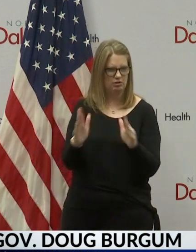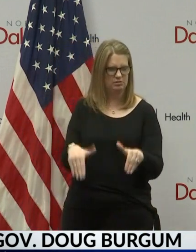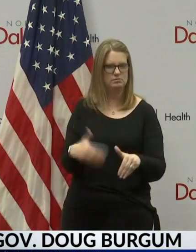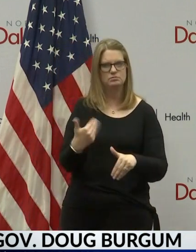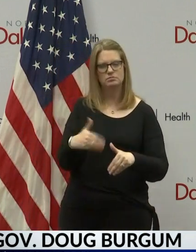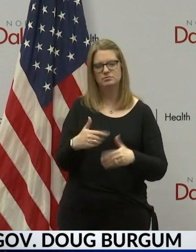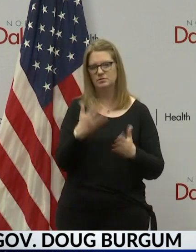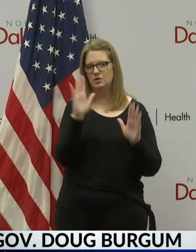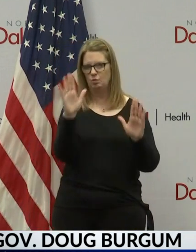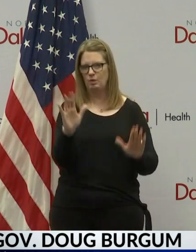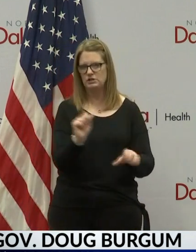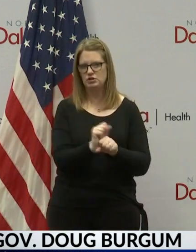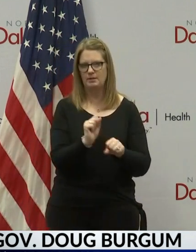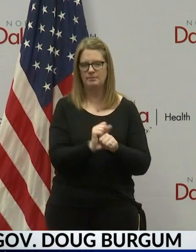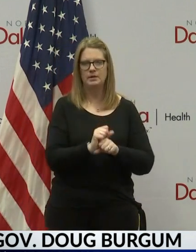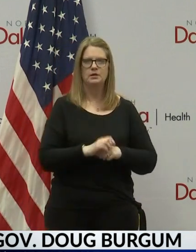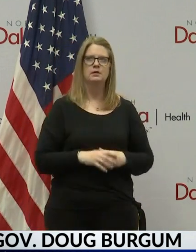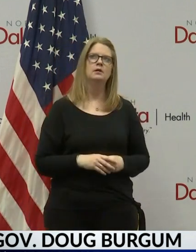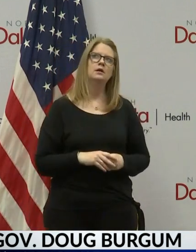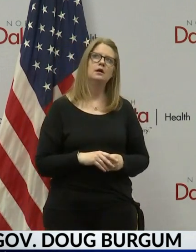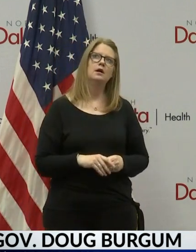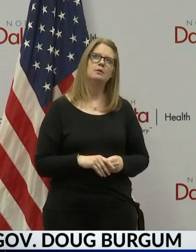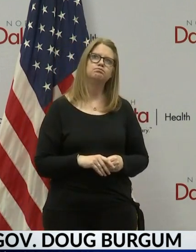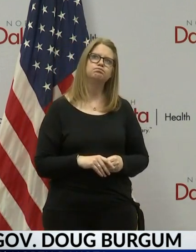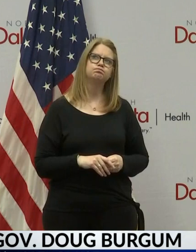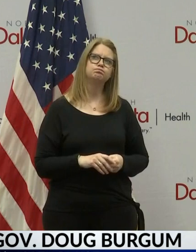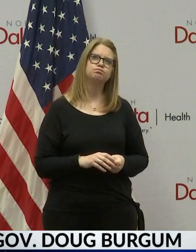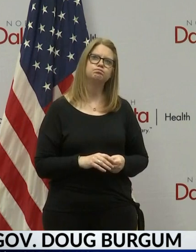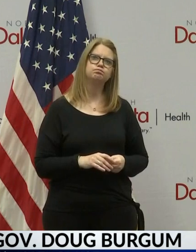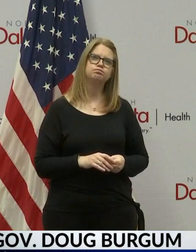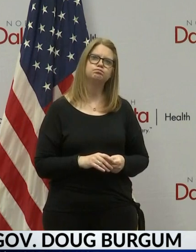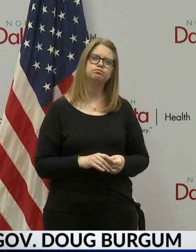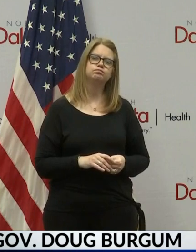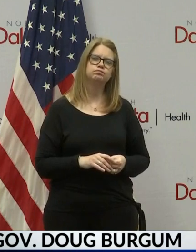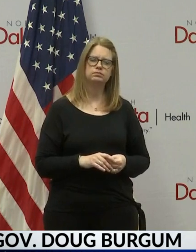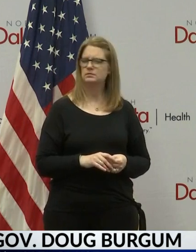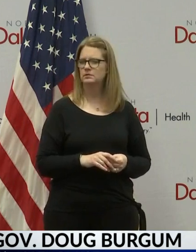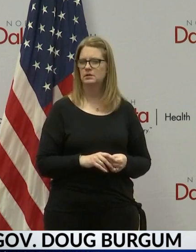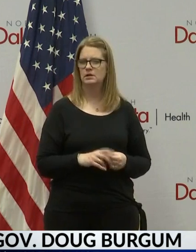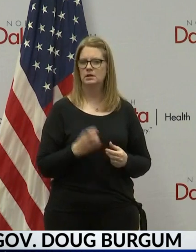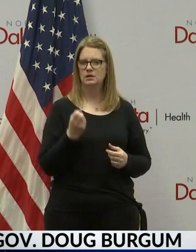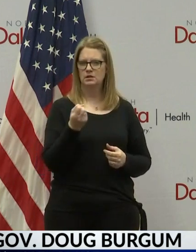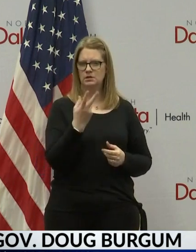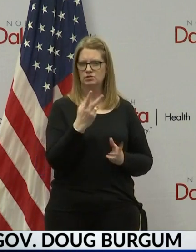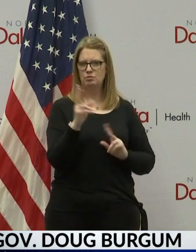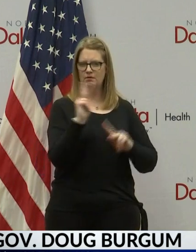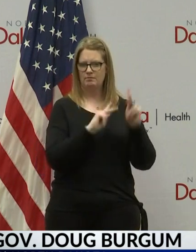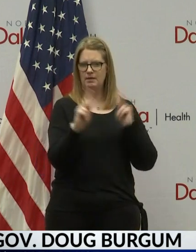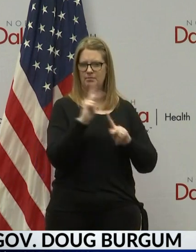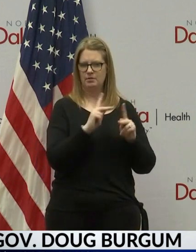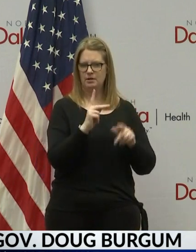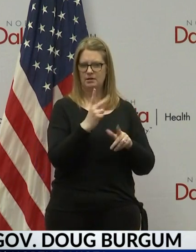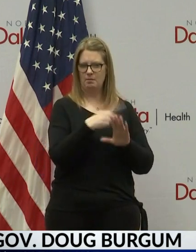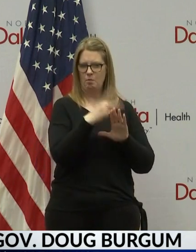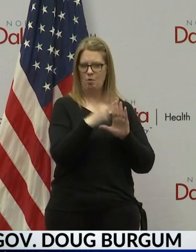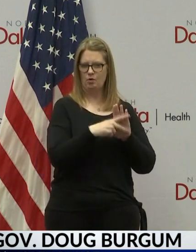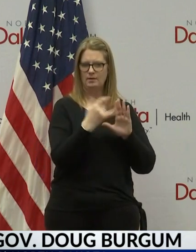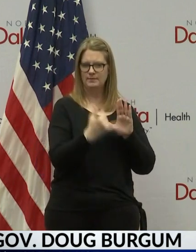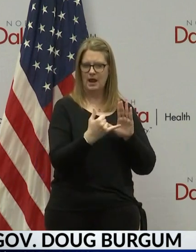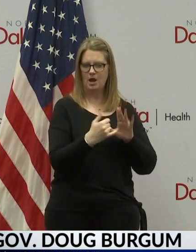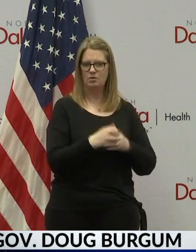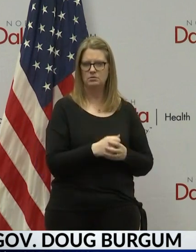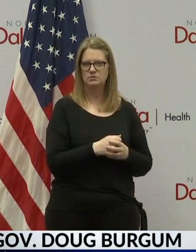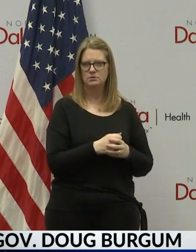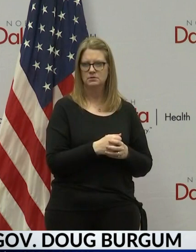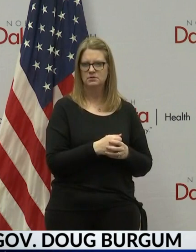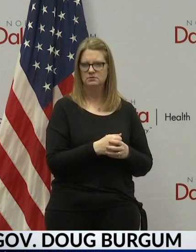I would say, we say there's 12 people currently in the program. I don't know right off the top of my